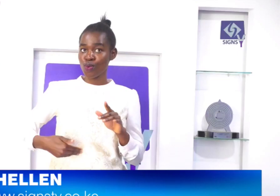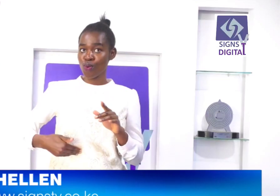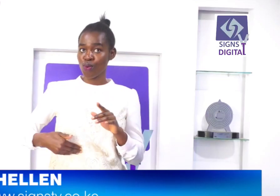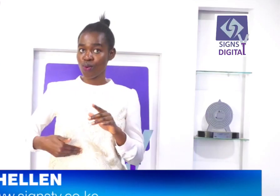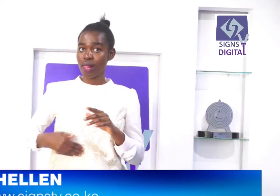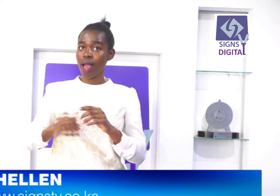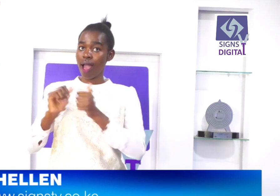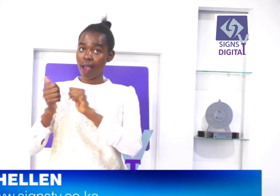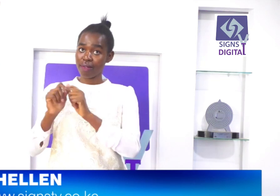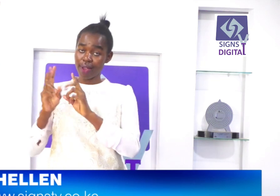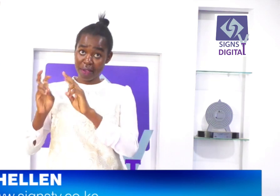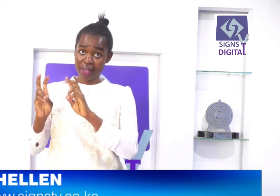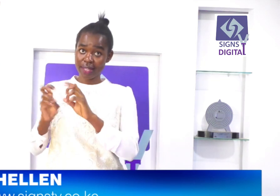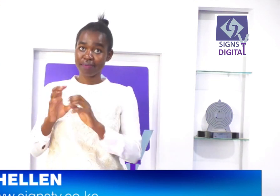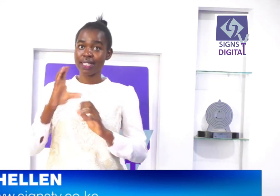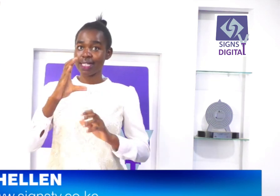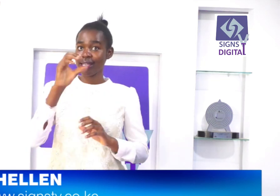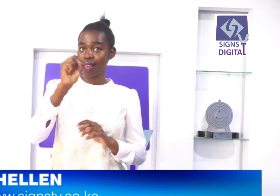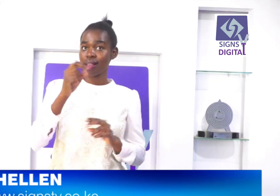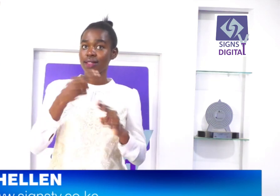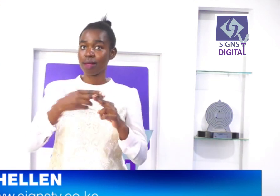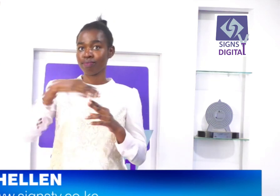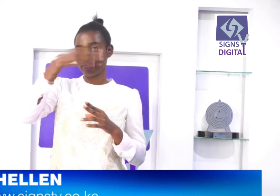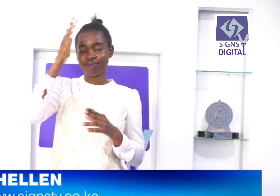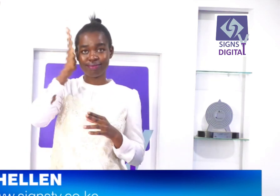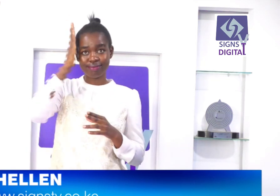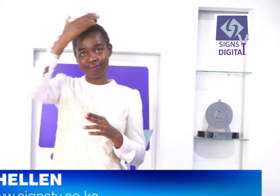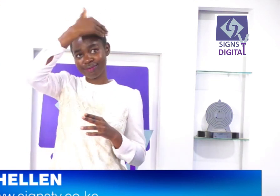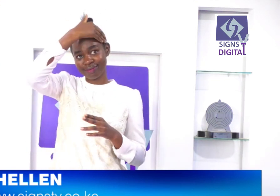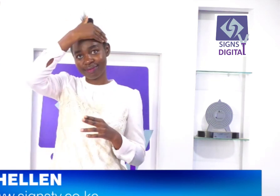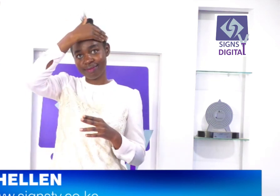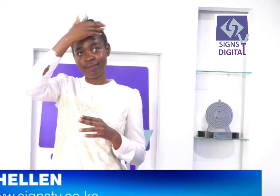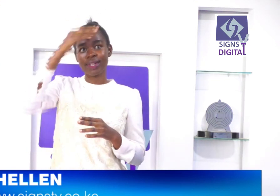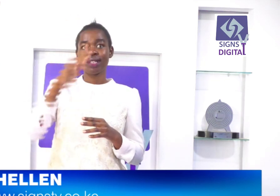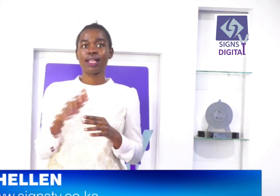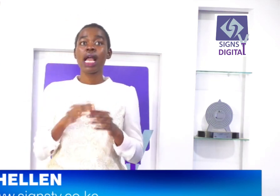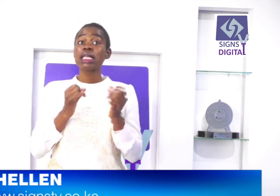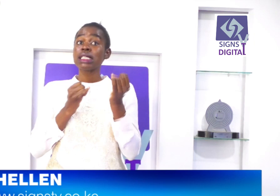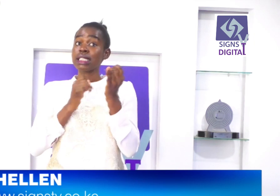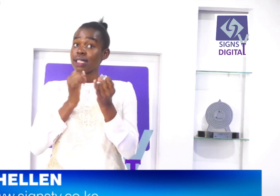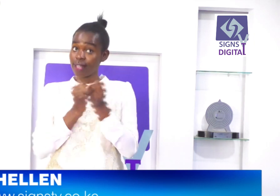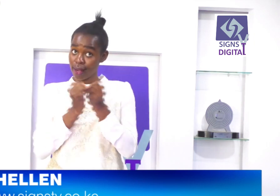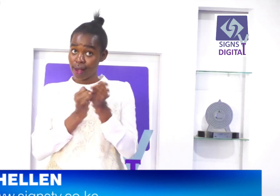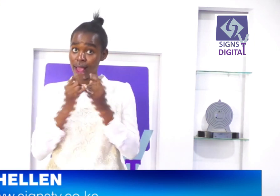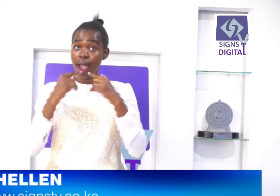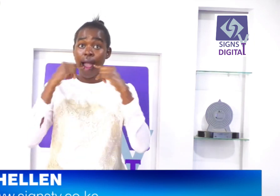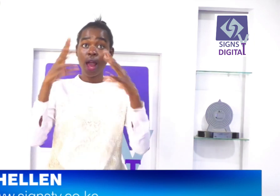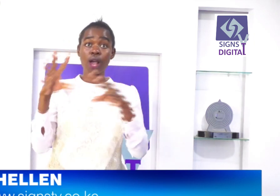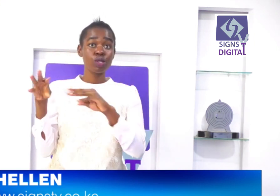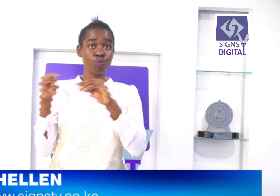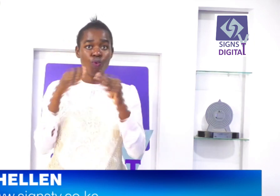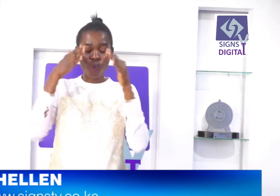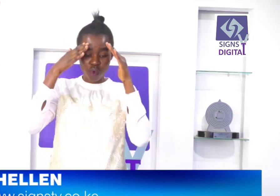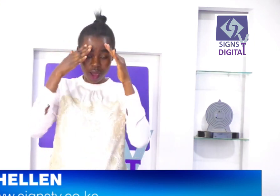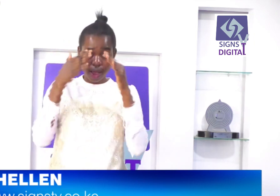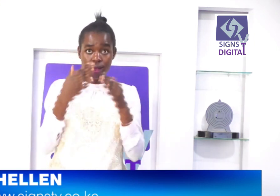suspended with immediate effects sports and youth affairs cabinet secretary ababu namomba on